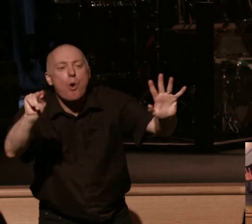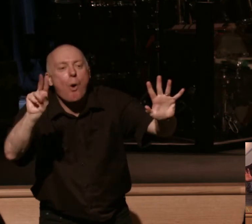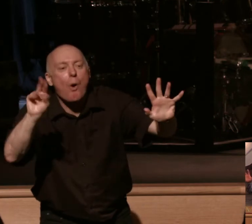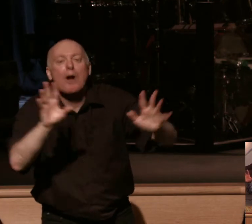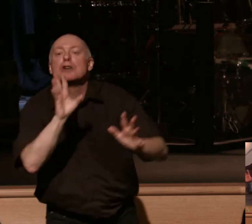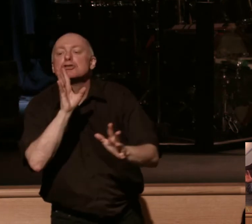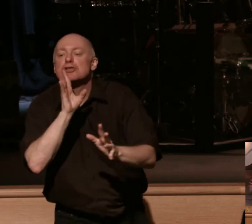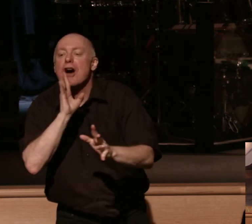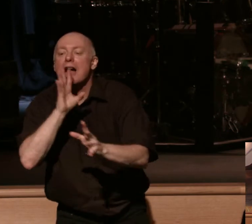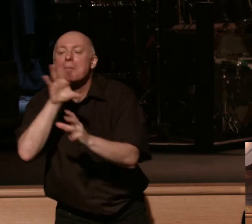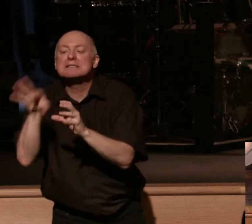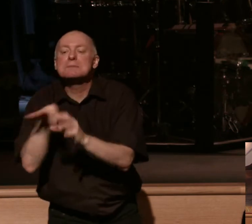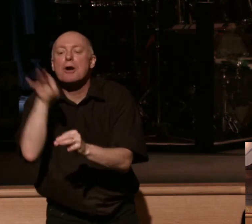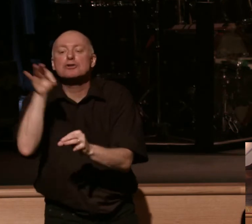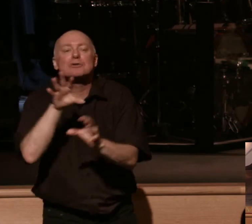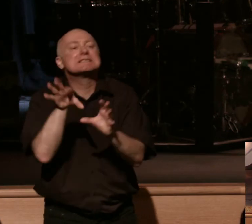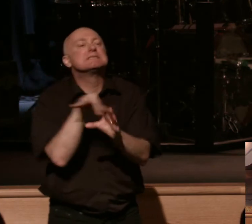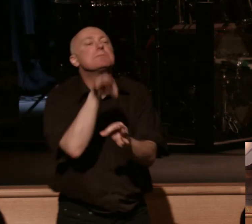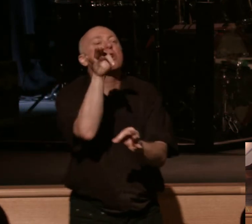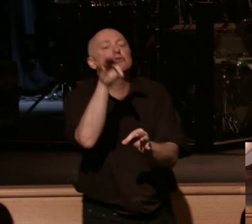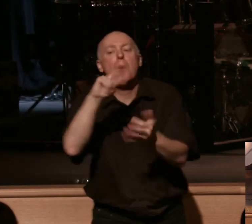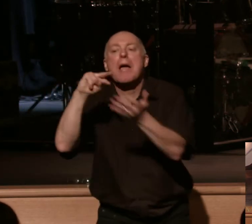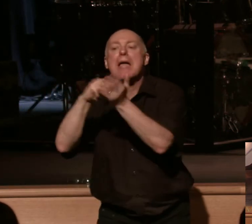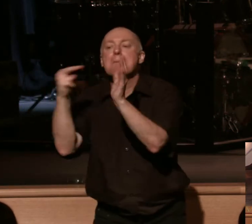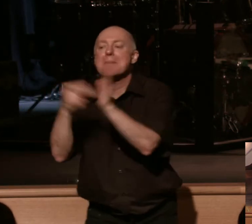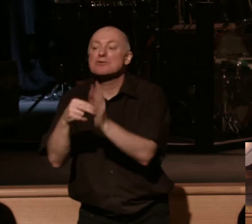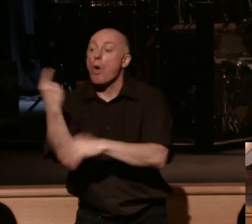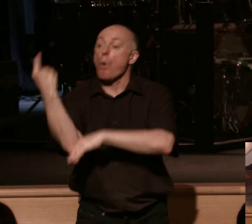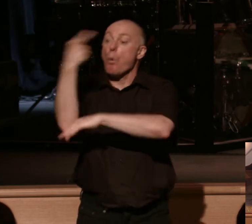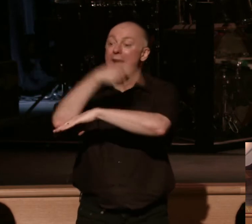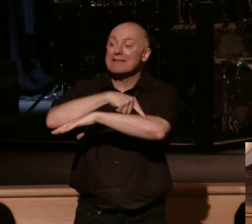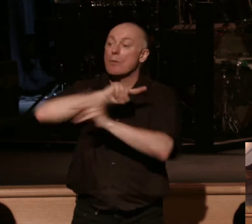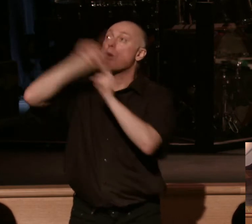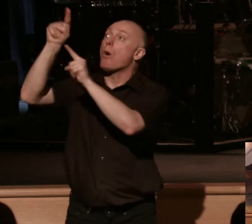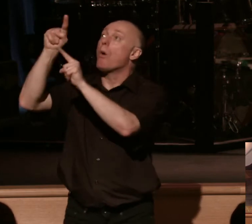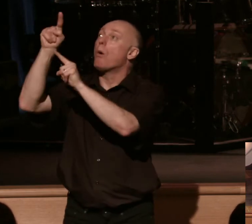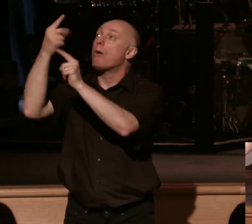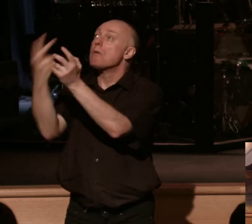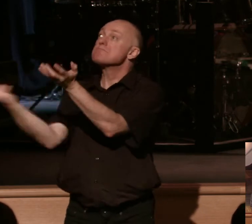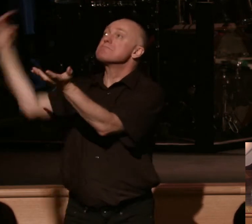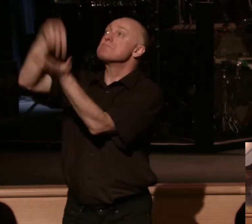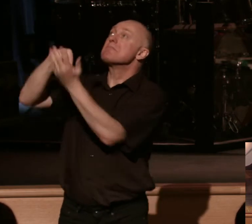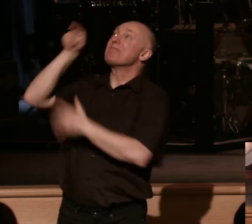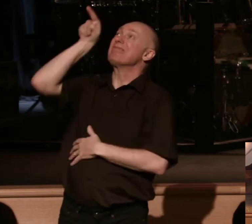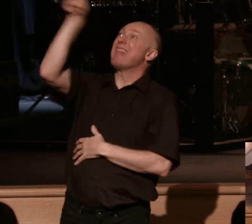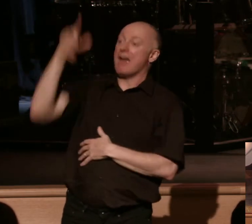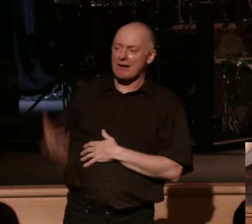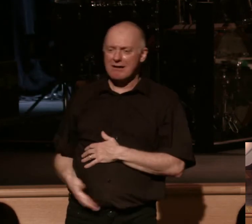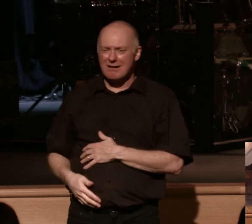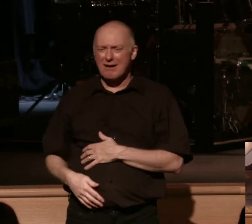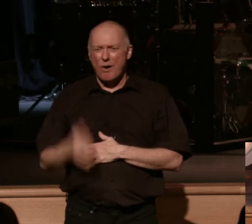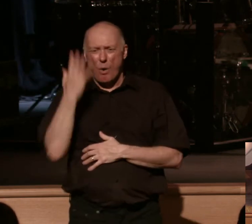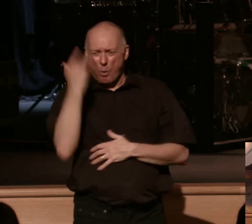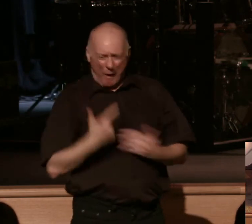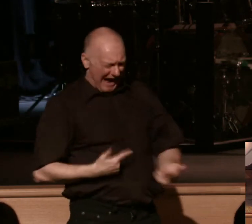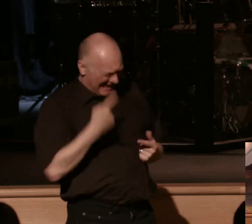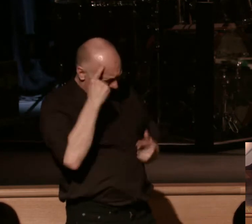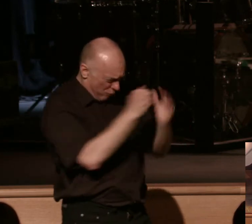metaphor, okay? This is representing our resurrection body, okay? The point is, why would you ever live for a tent and worship the tent when